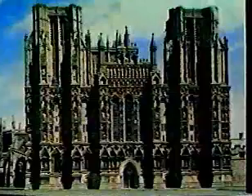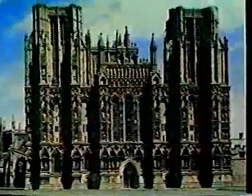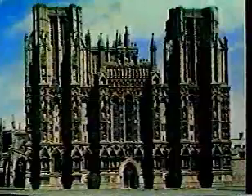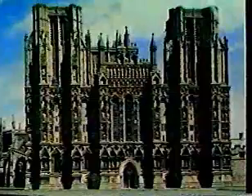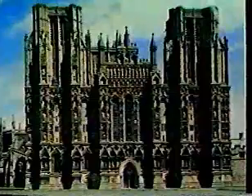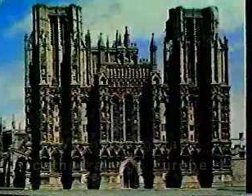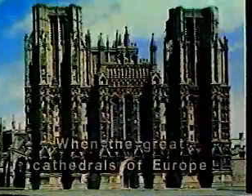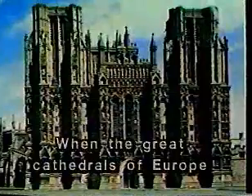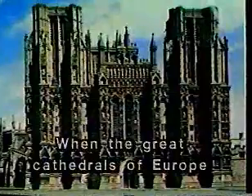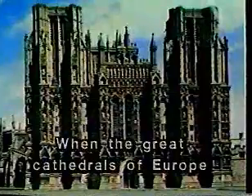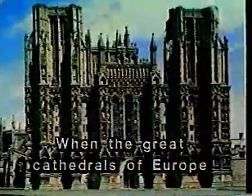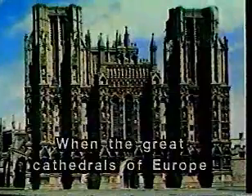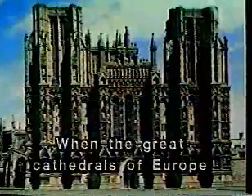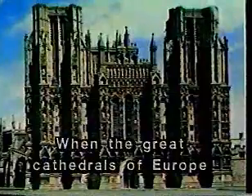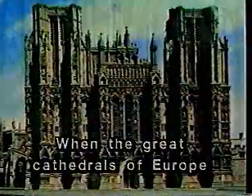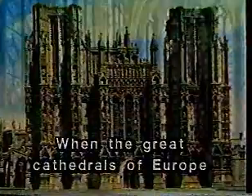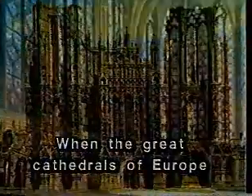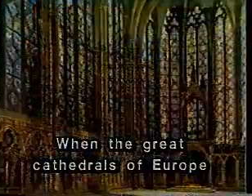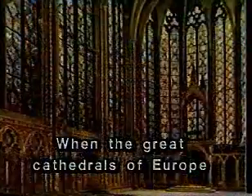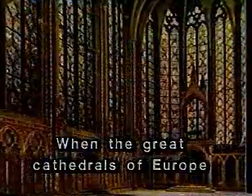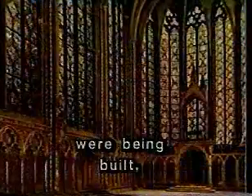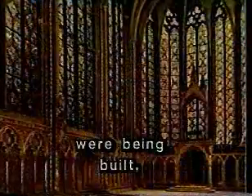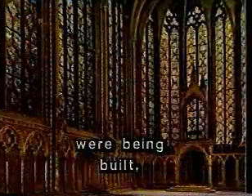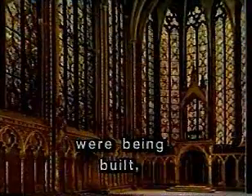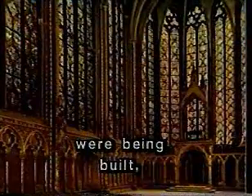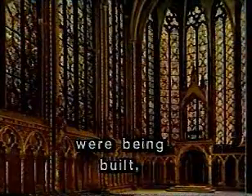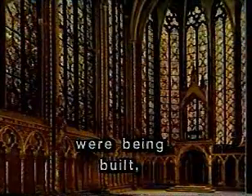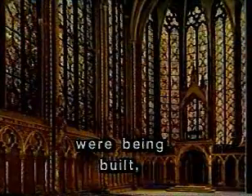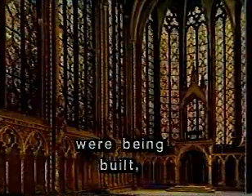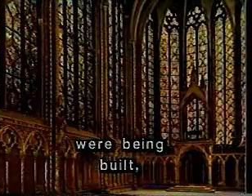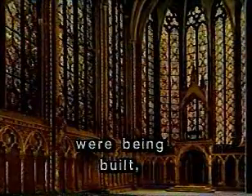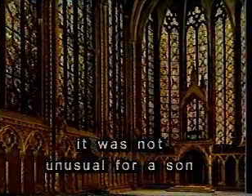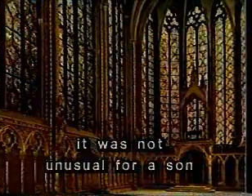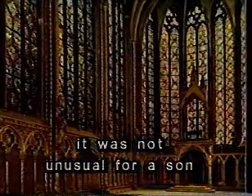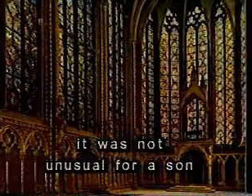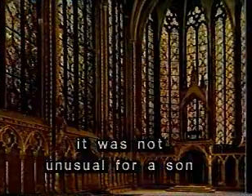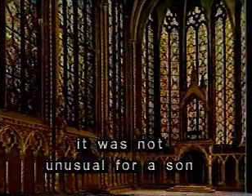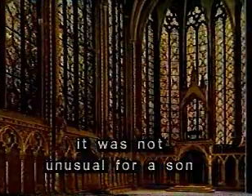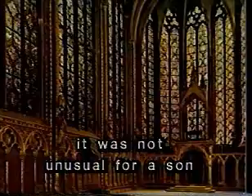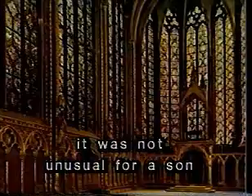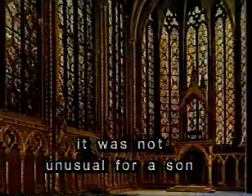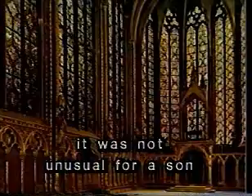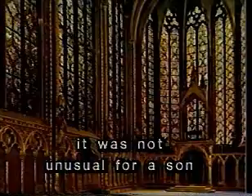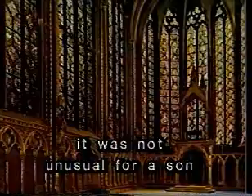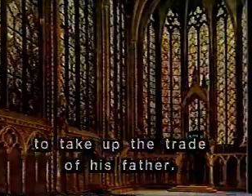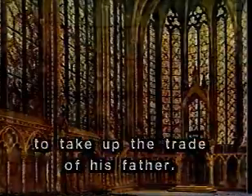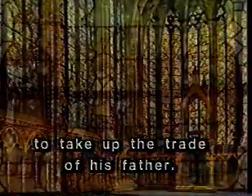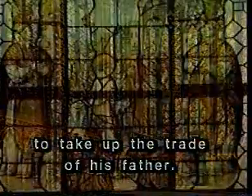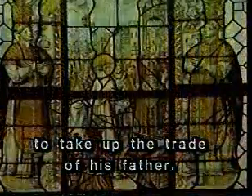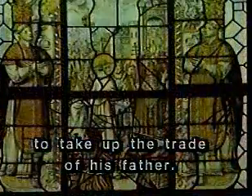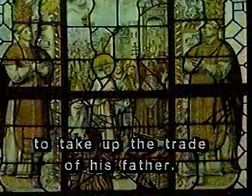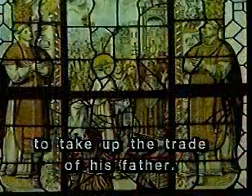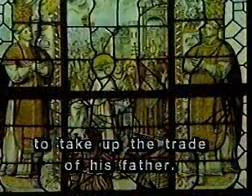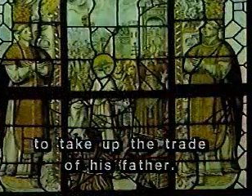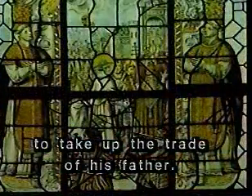When the great cathedrals of Europe were being built, it was not unusual for a son to take up the trade of his father.